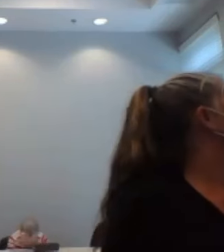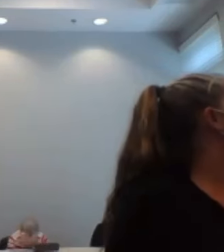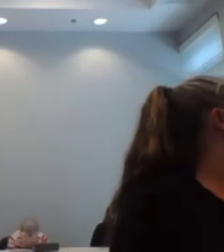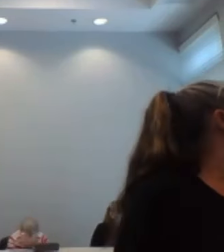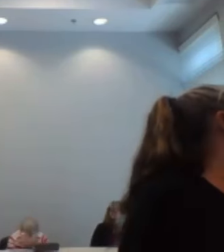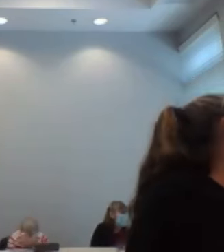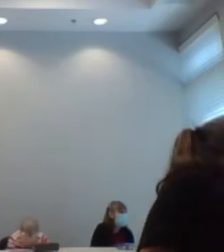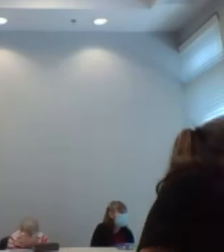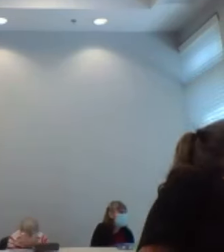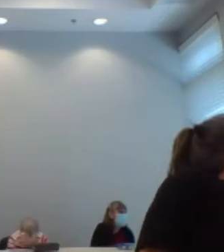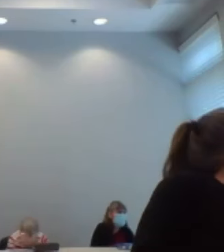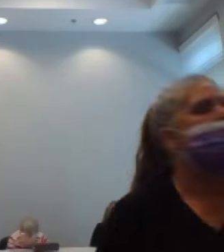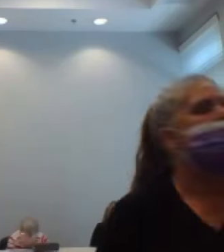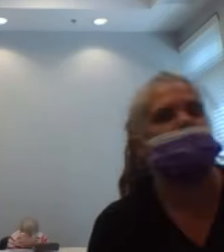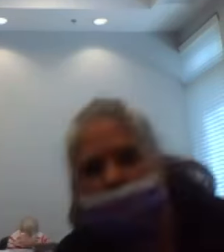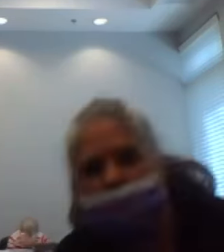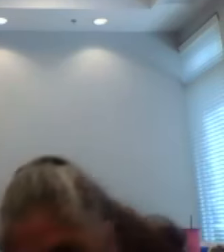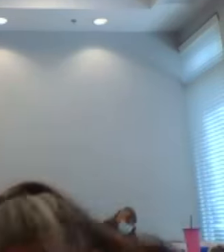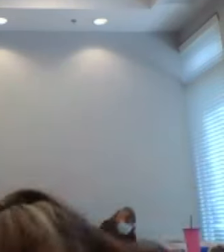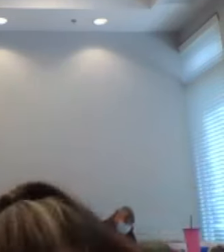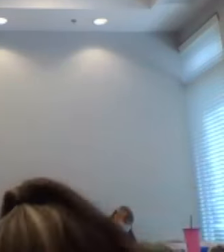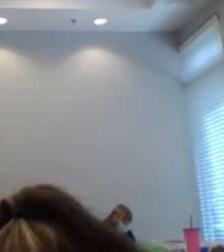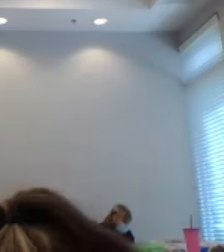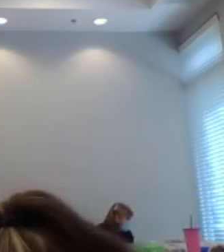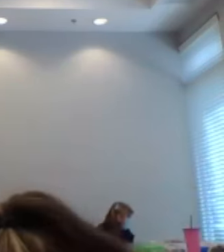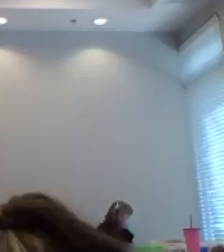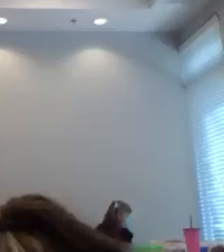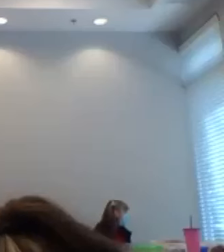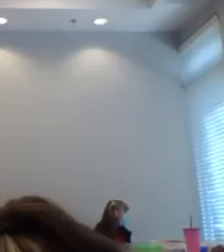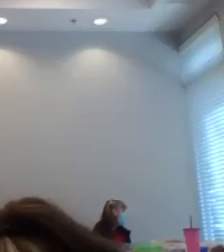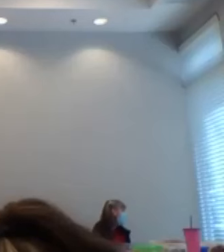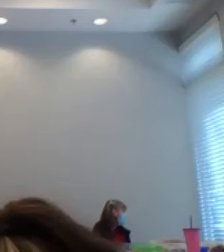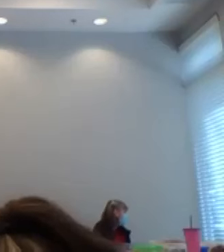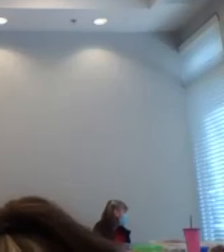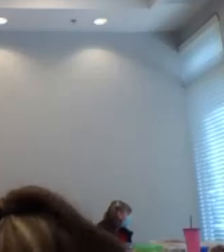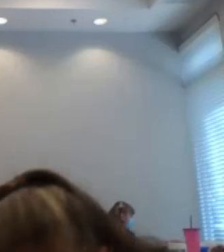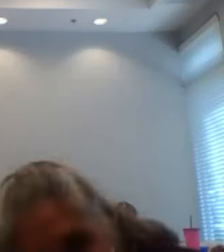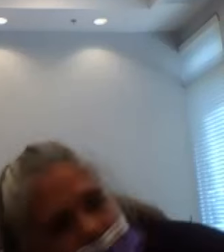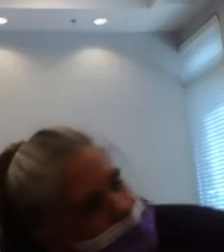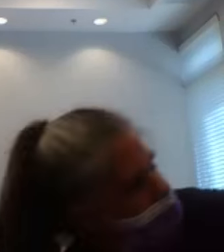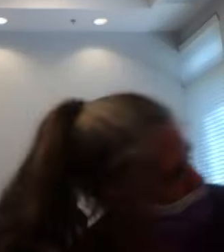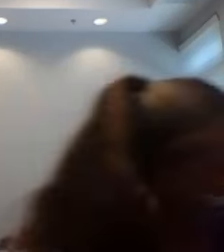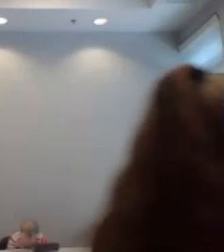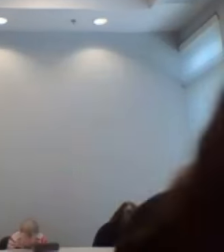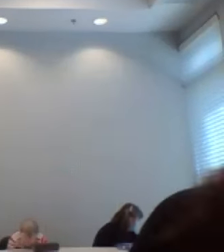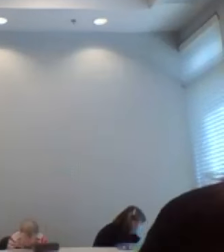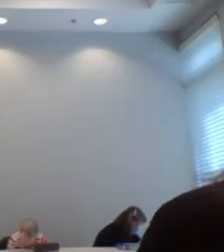14, 15, 16, 17, 18,